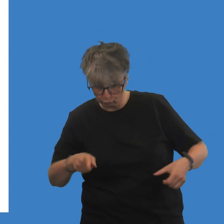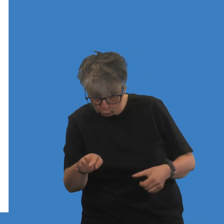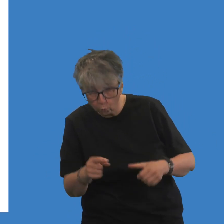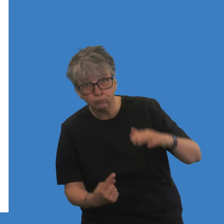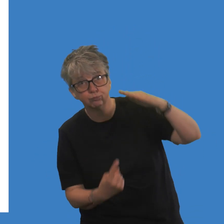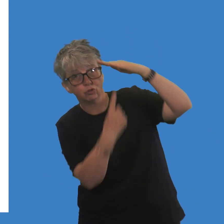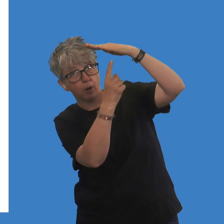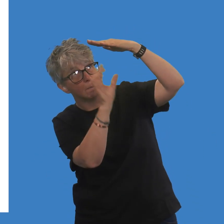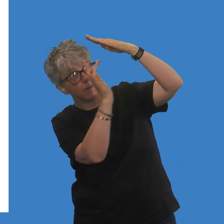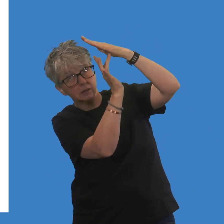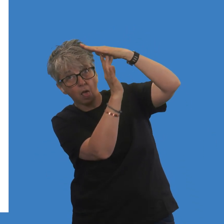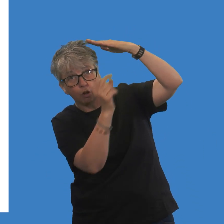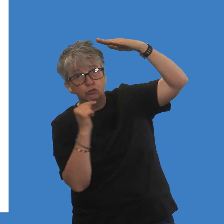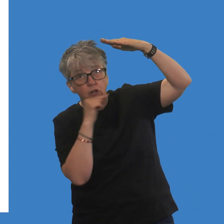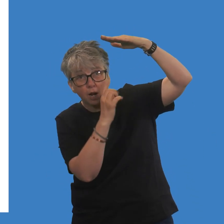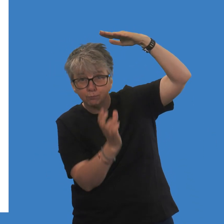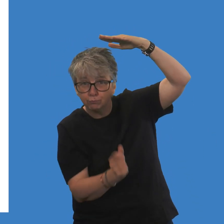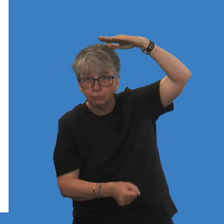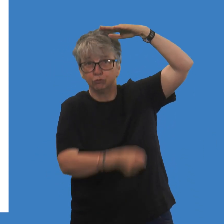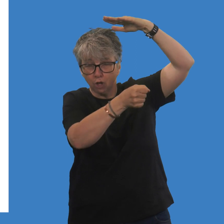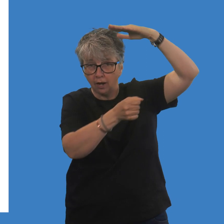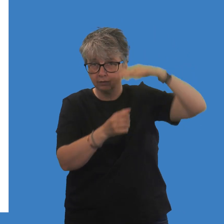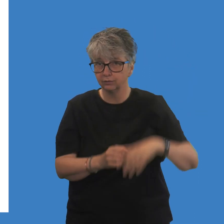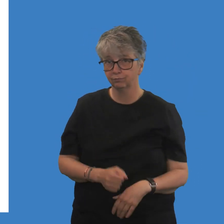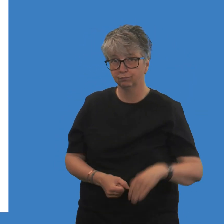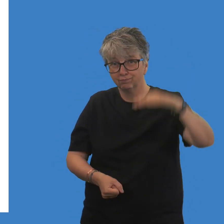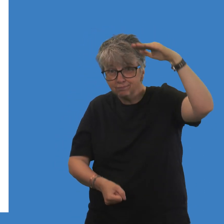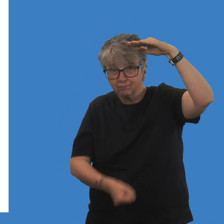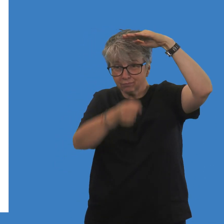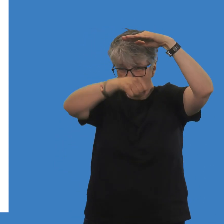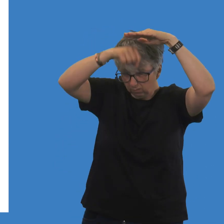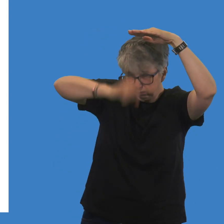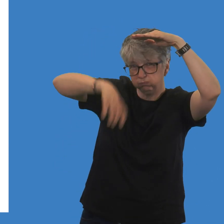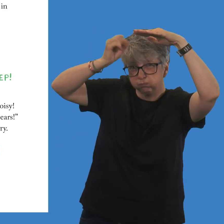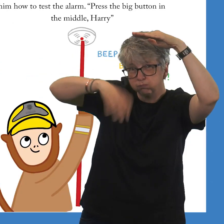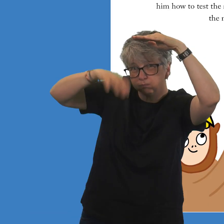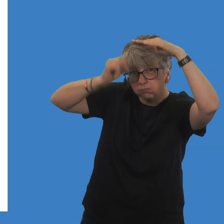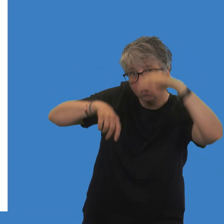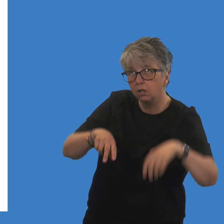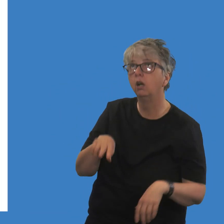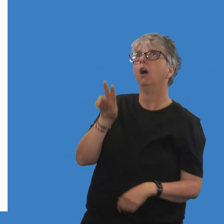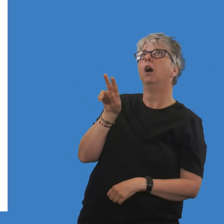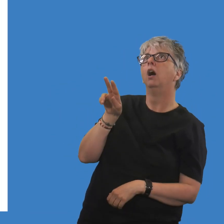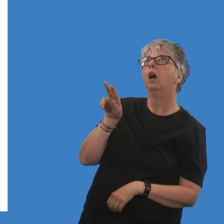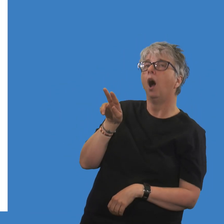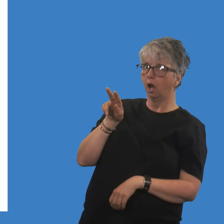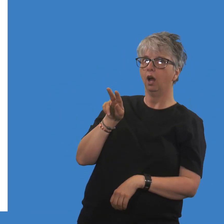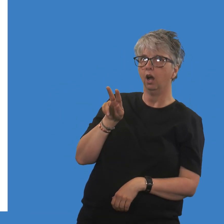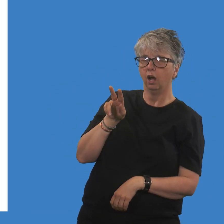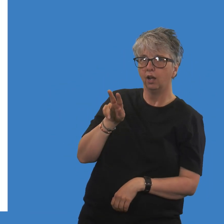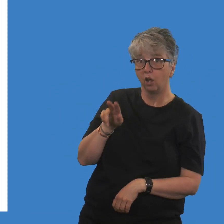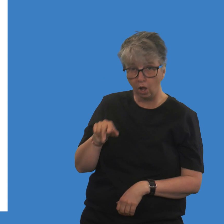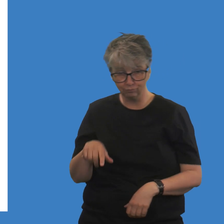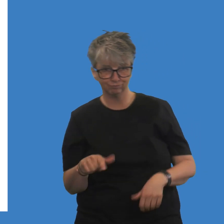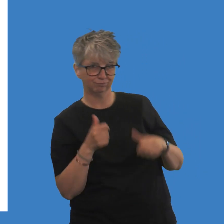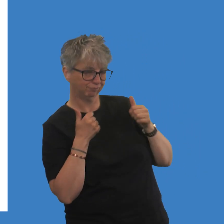Wow, that's noisy. It's hurting my ears, shouted Harry. That's good. It will wake you up when you're sleeping.